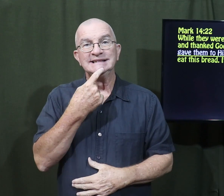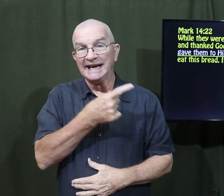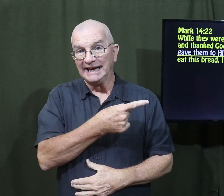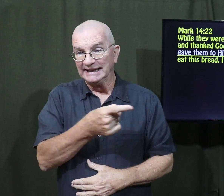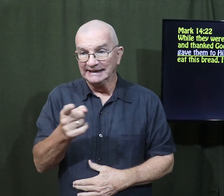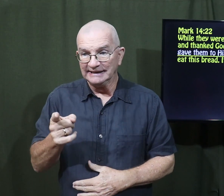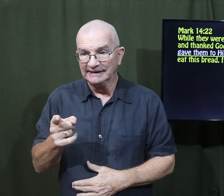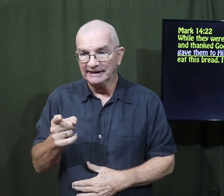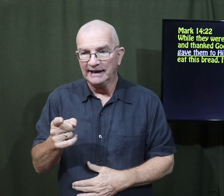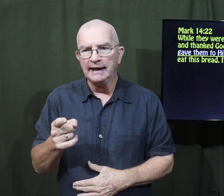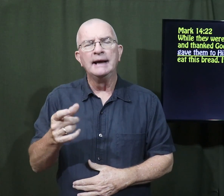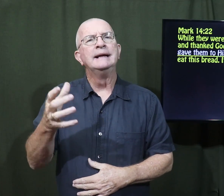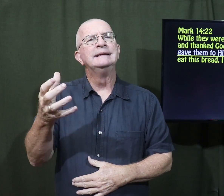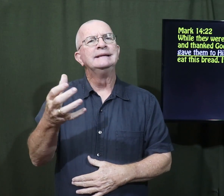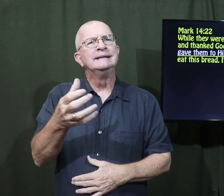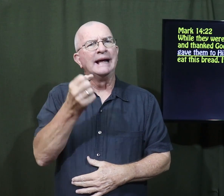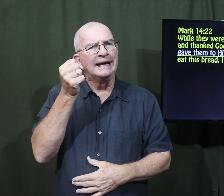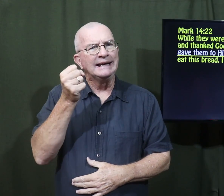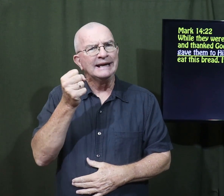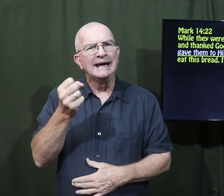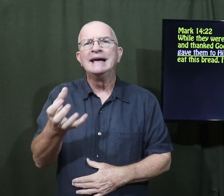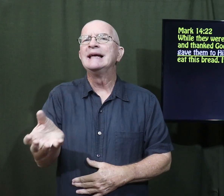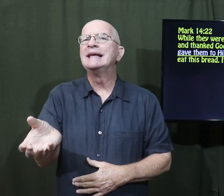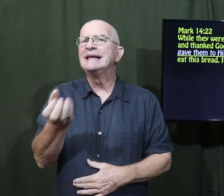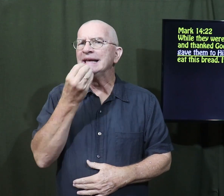gave them to His followers, and said,